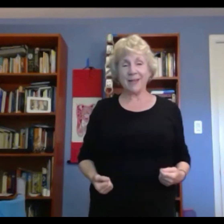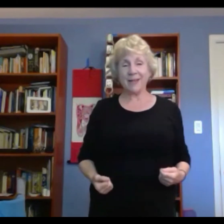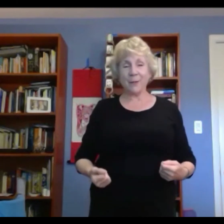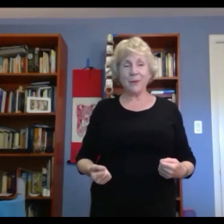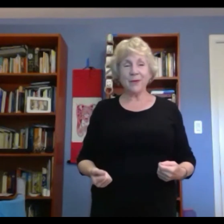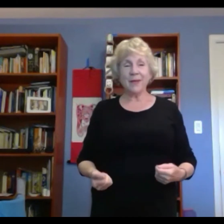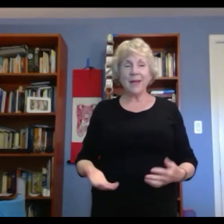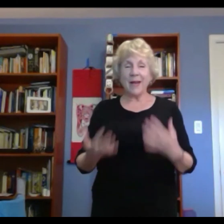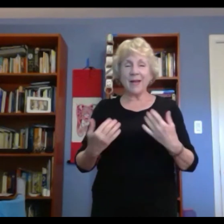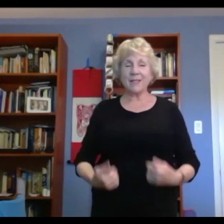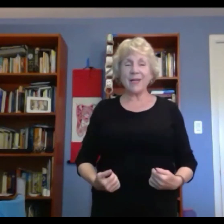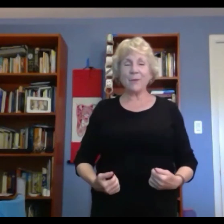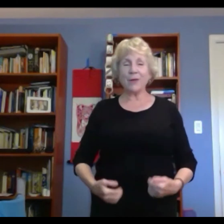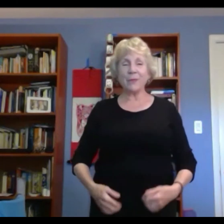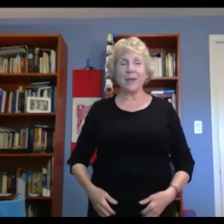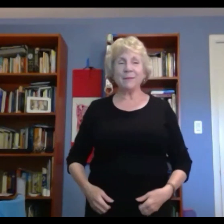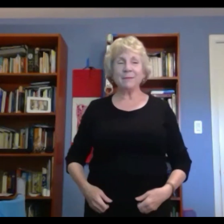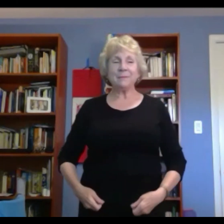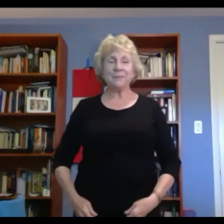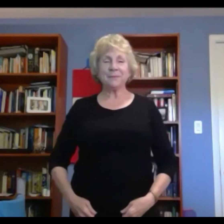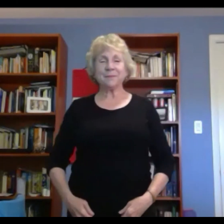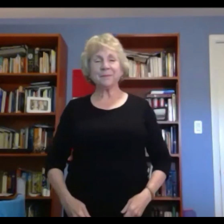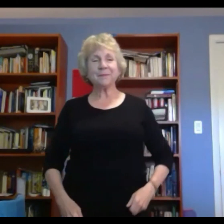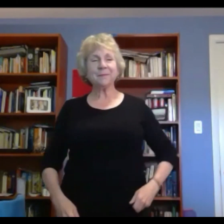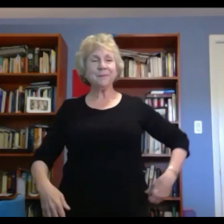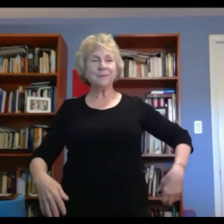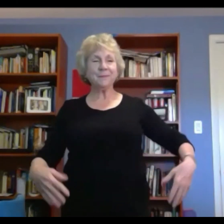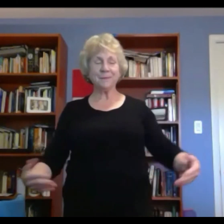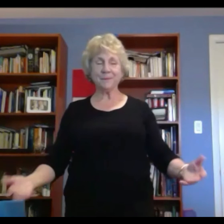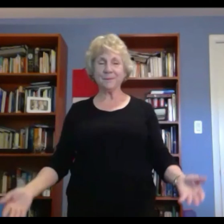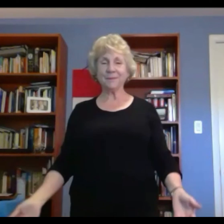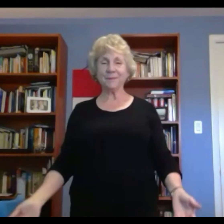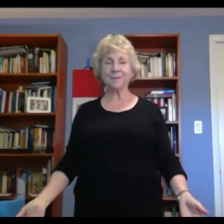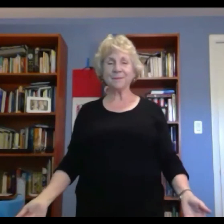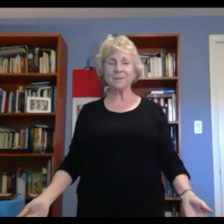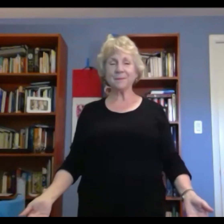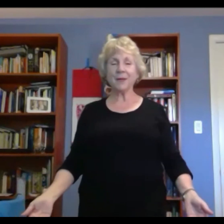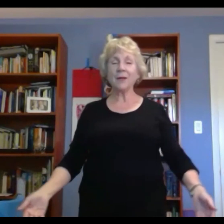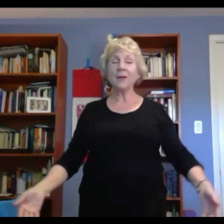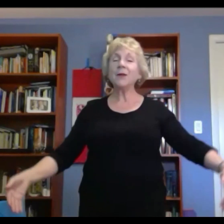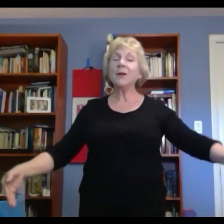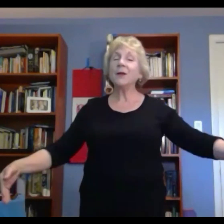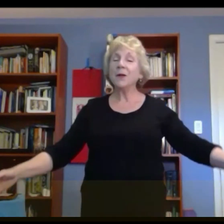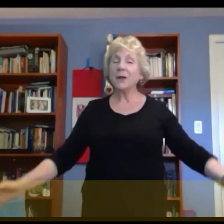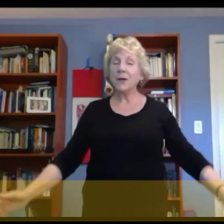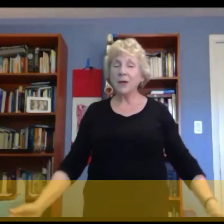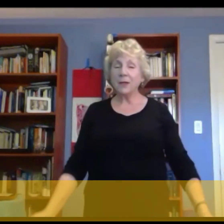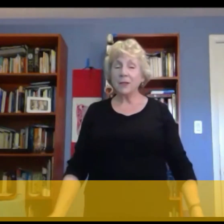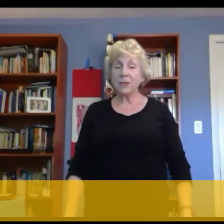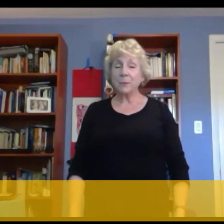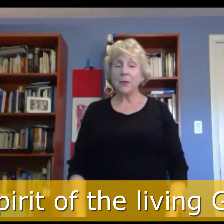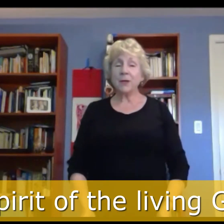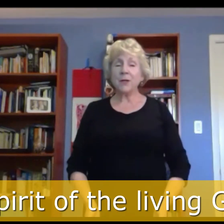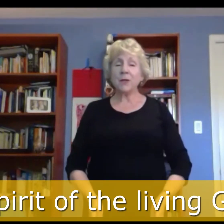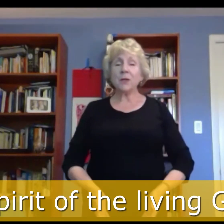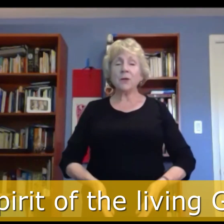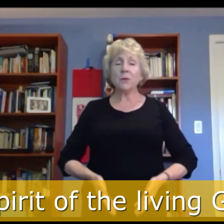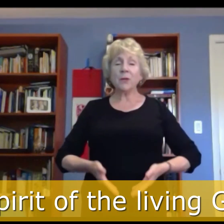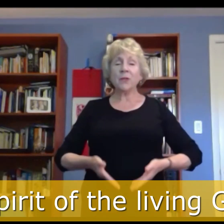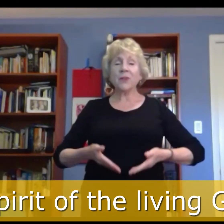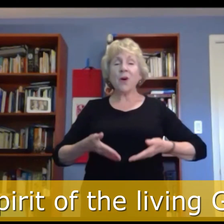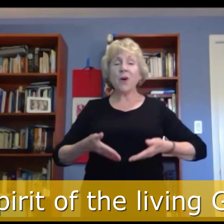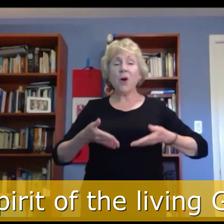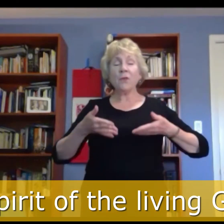hallowed